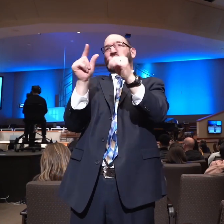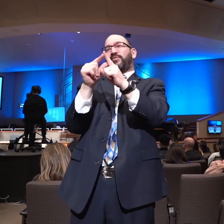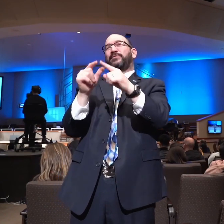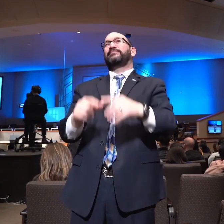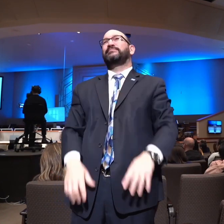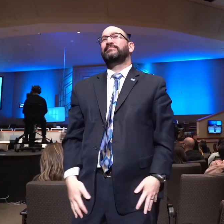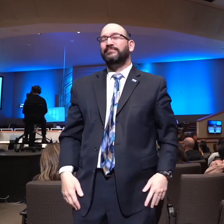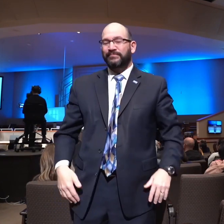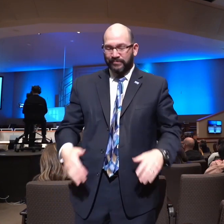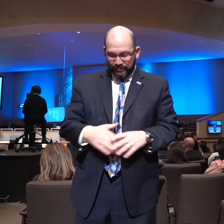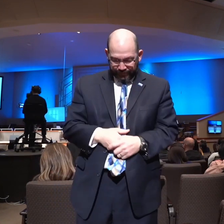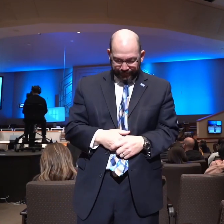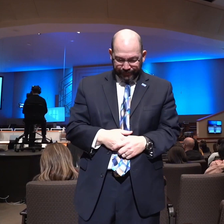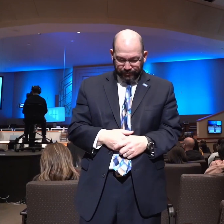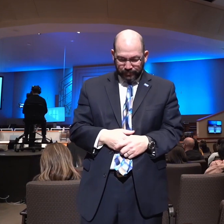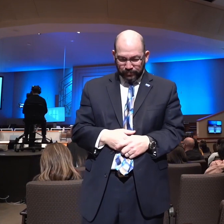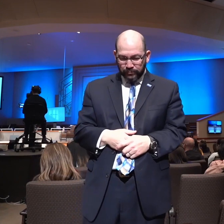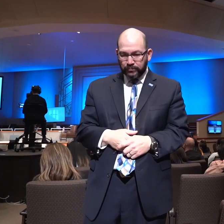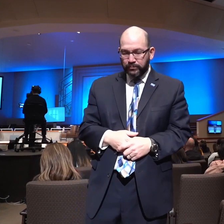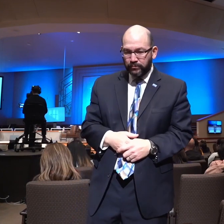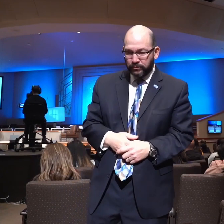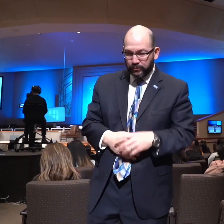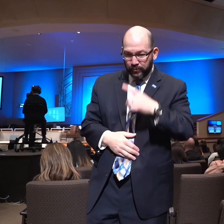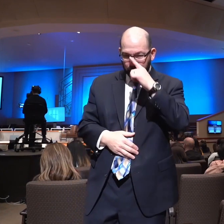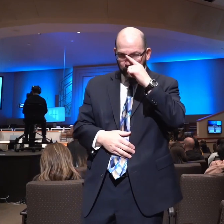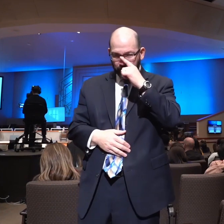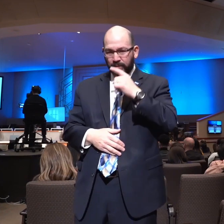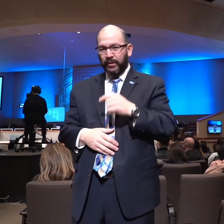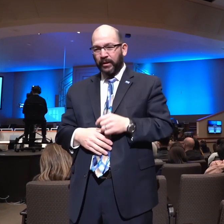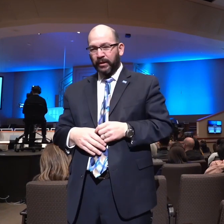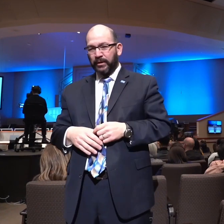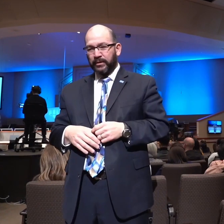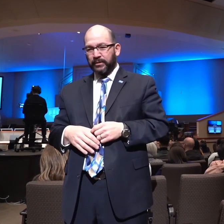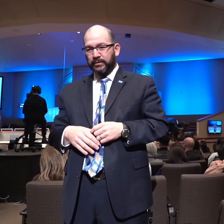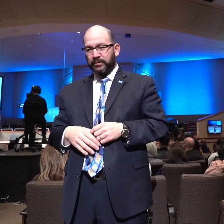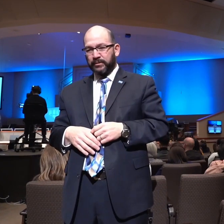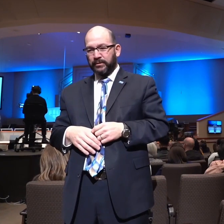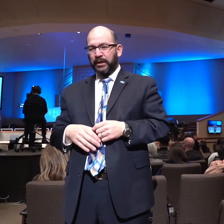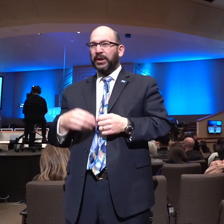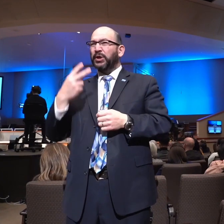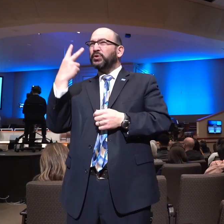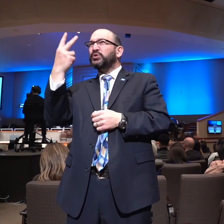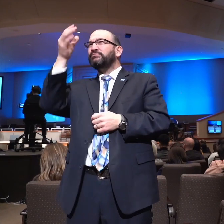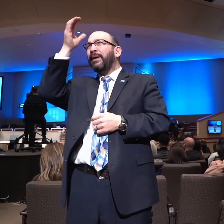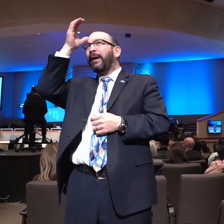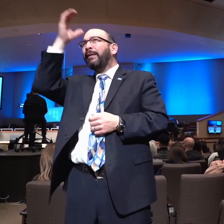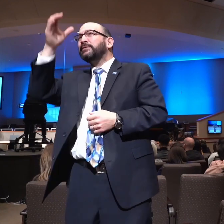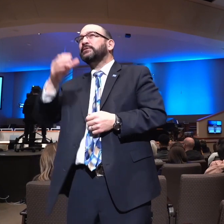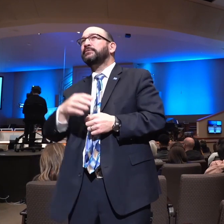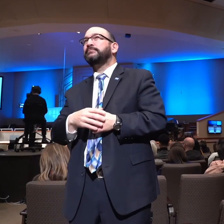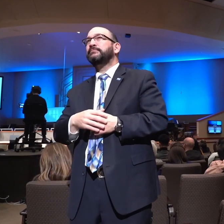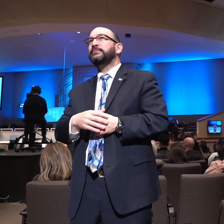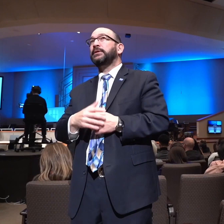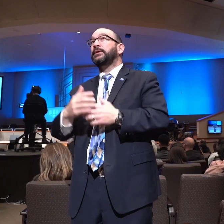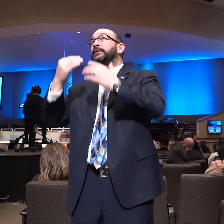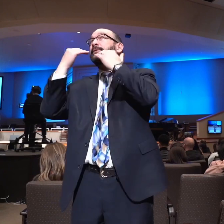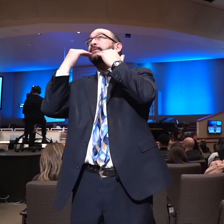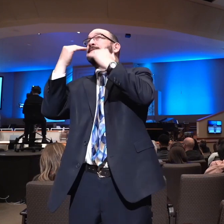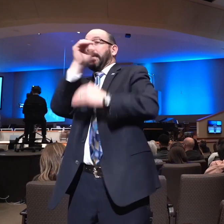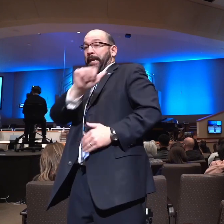Now, two definitions explain this phrase. Thankfulness is the attitude in prayer. And giving